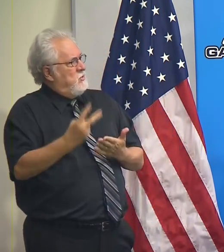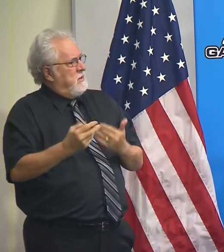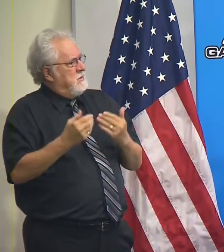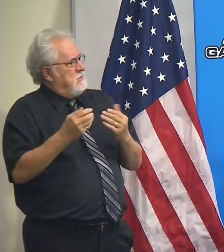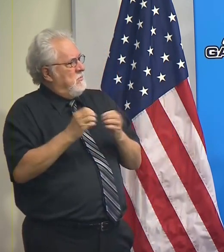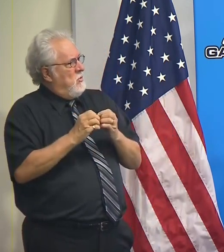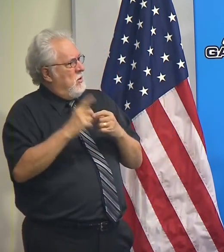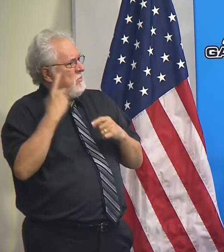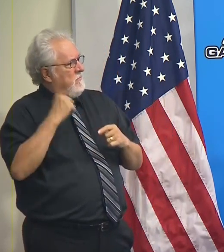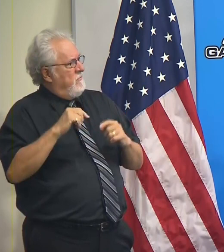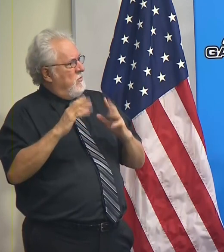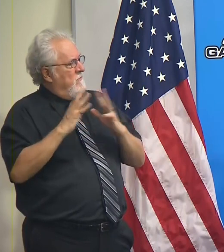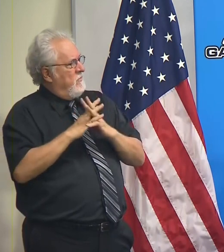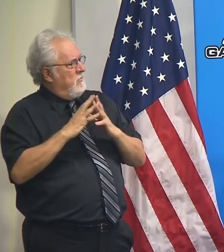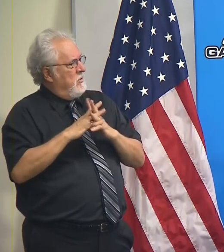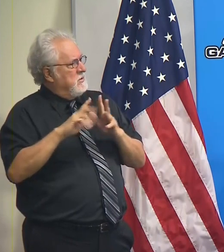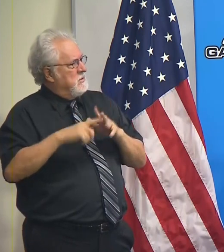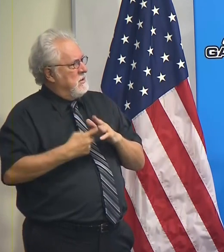Yeah.